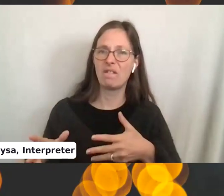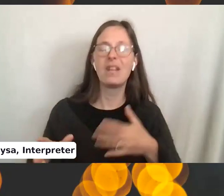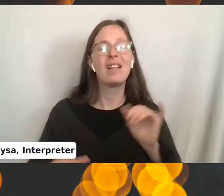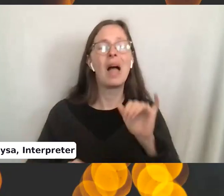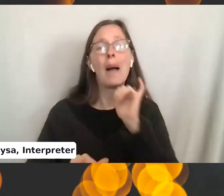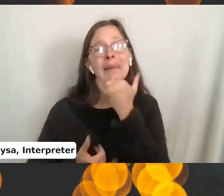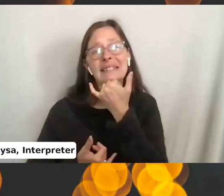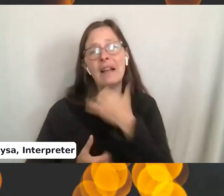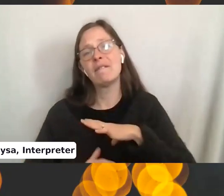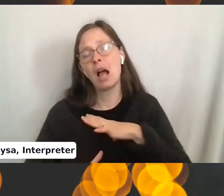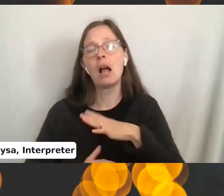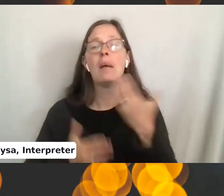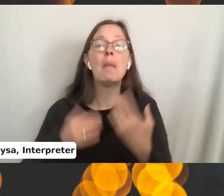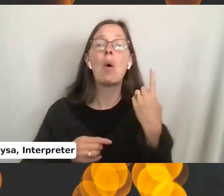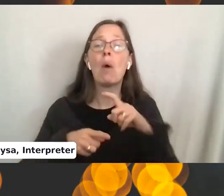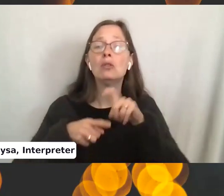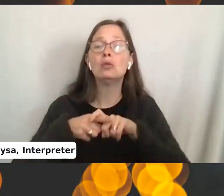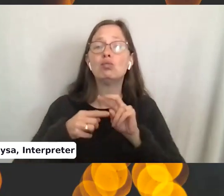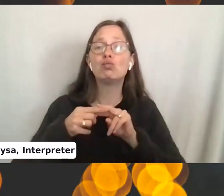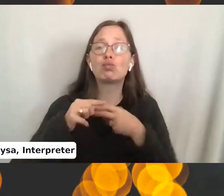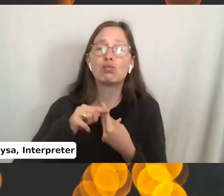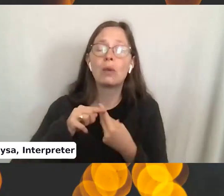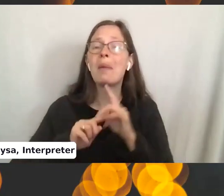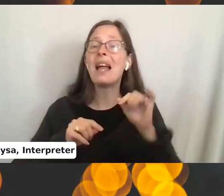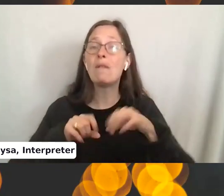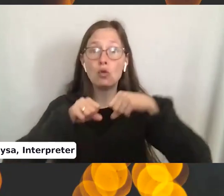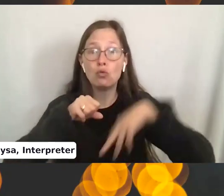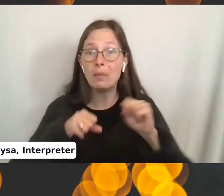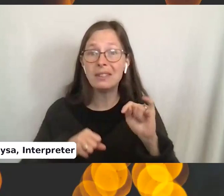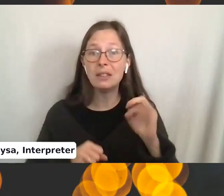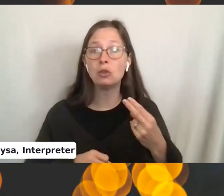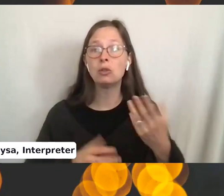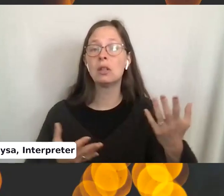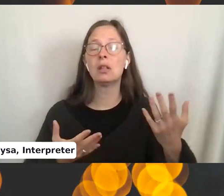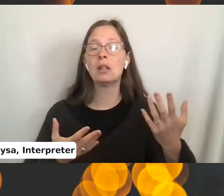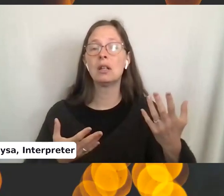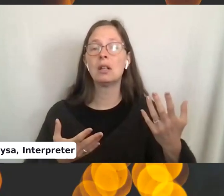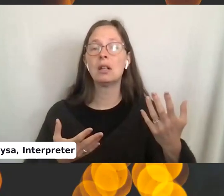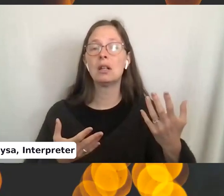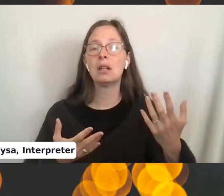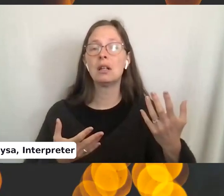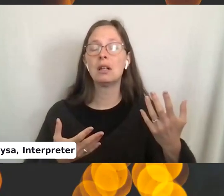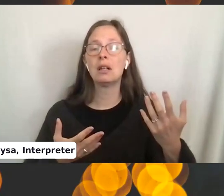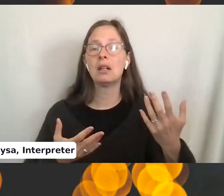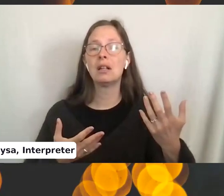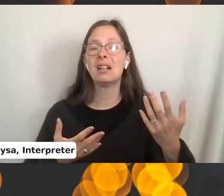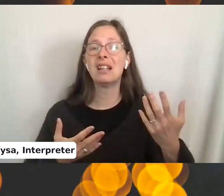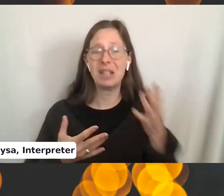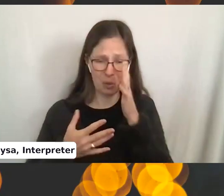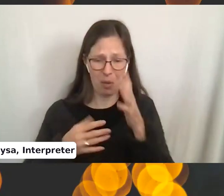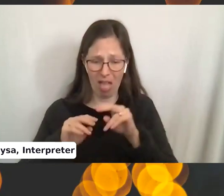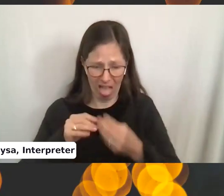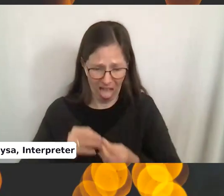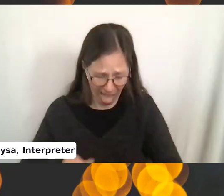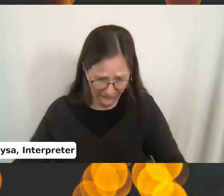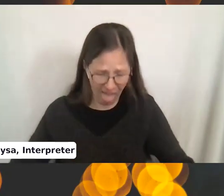mistake is fine if you've twisted a stitch or whatever. But if there's a drop stitch or just, it's going to unravel and it's going to cause